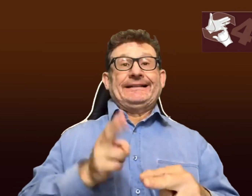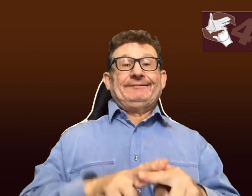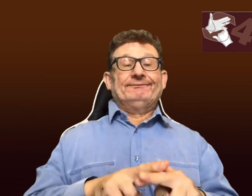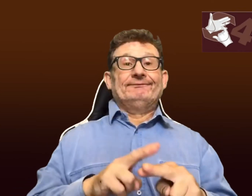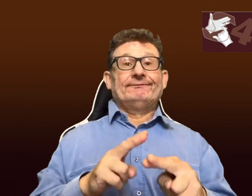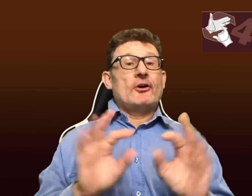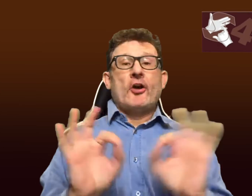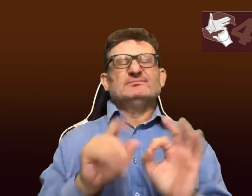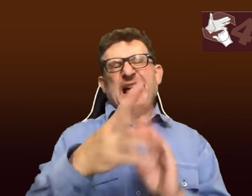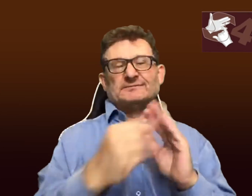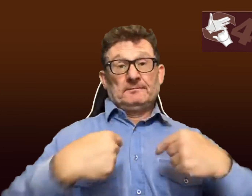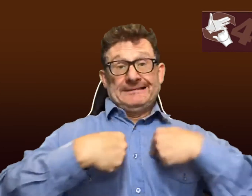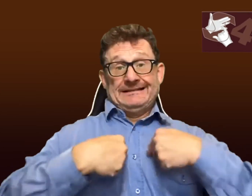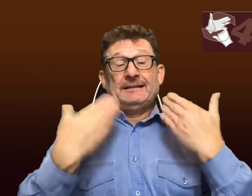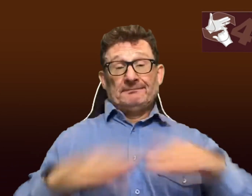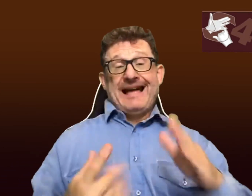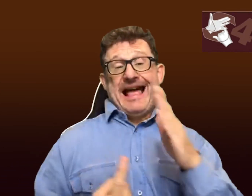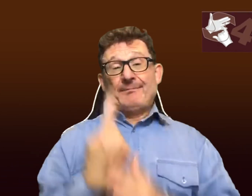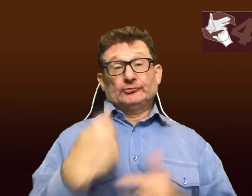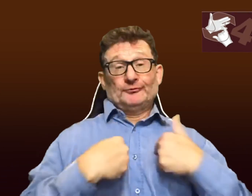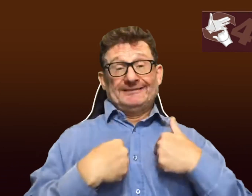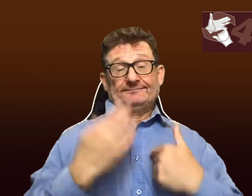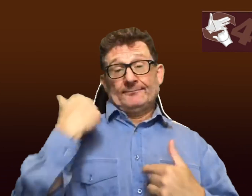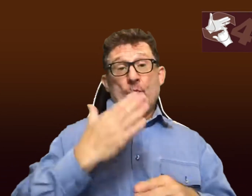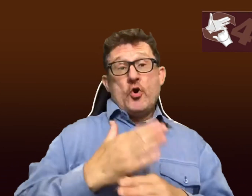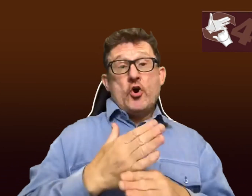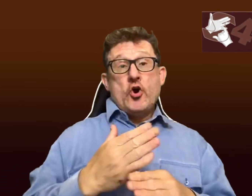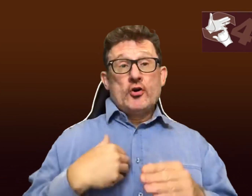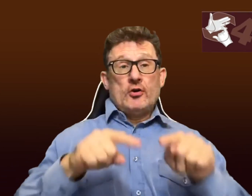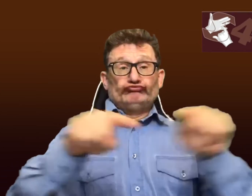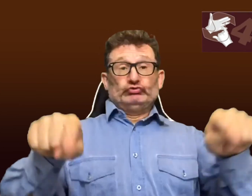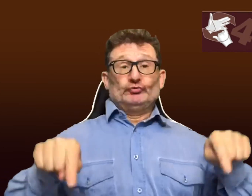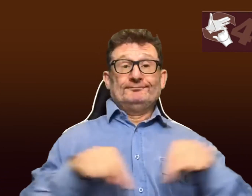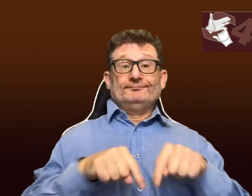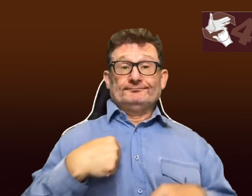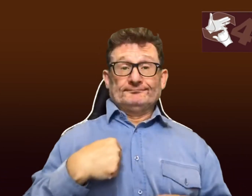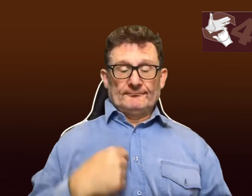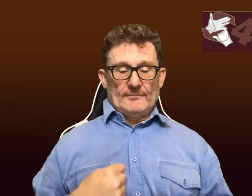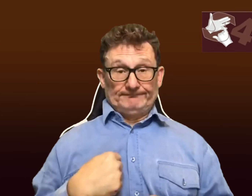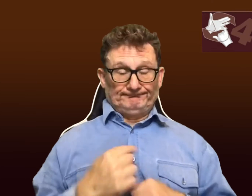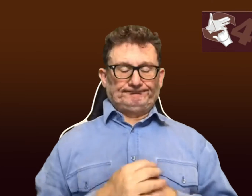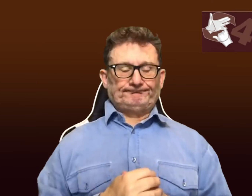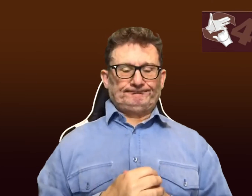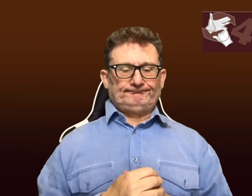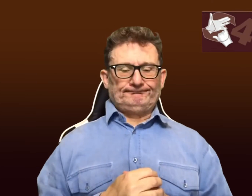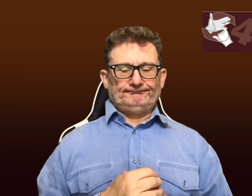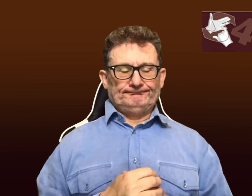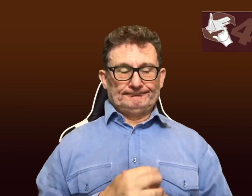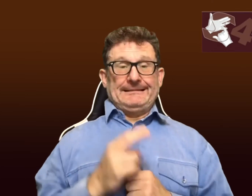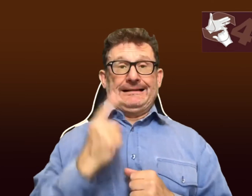included. But if not, I mean, I can give you an example of a situation that I faced once in a room in my working environment.